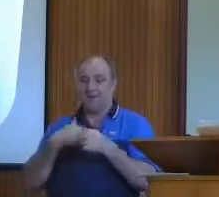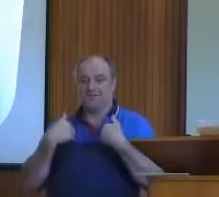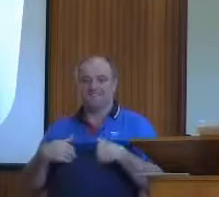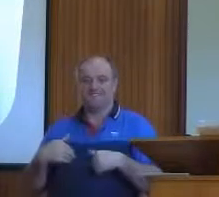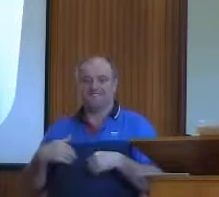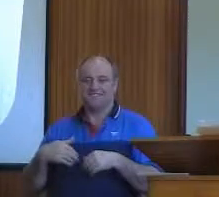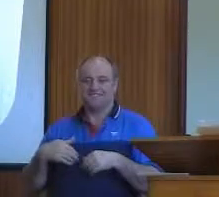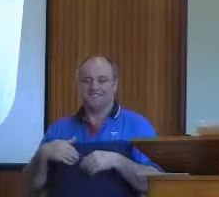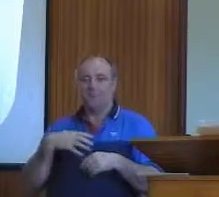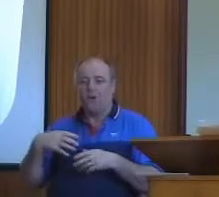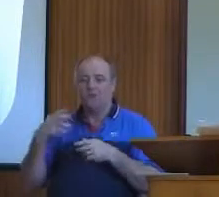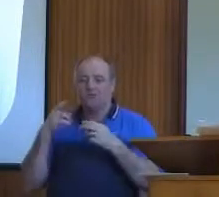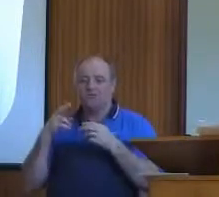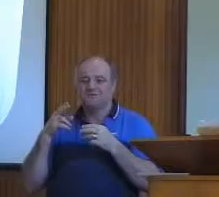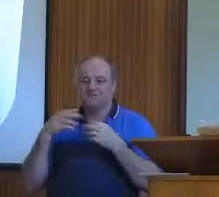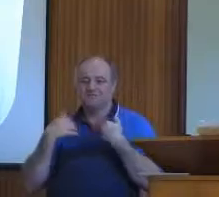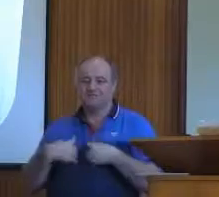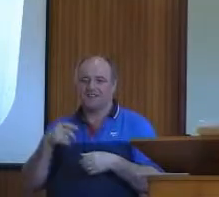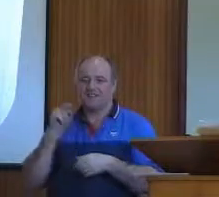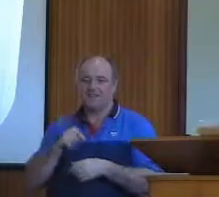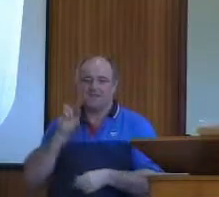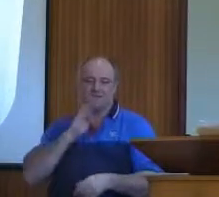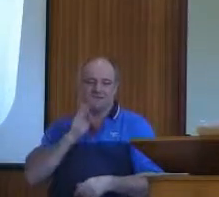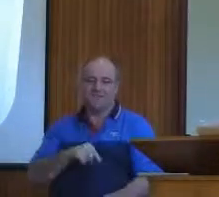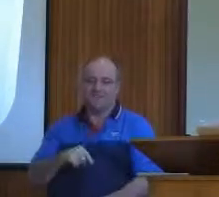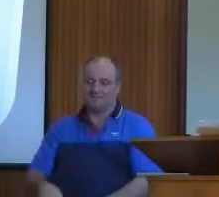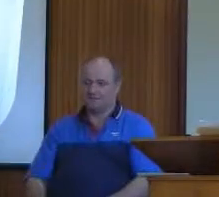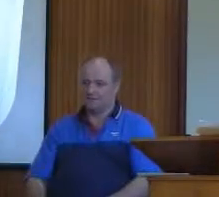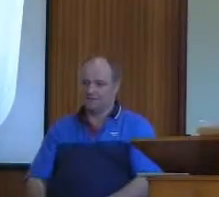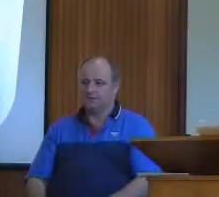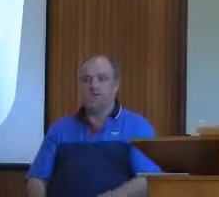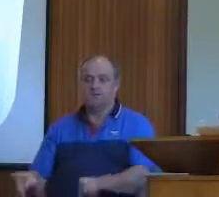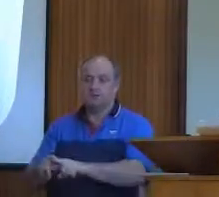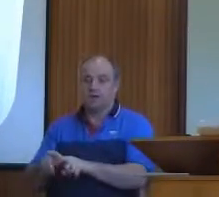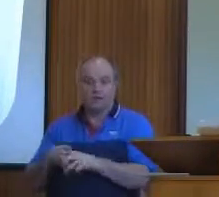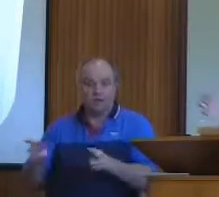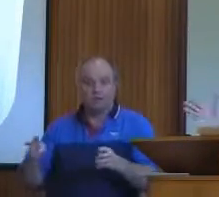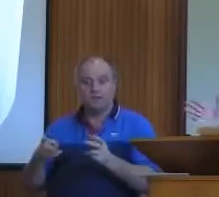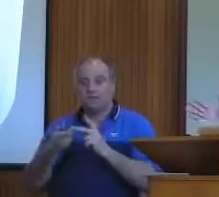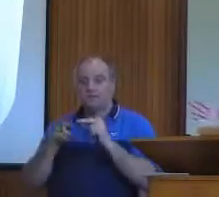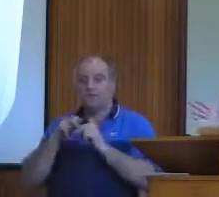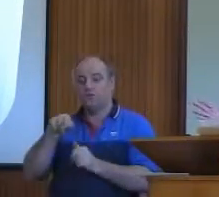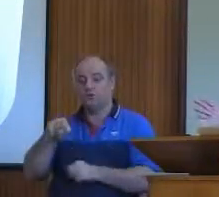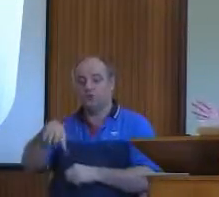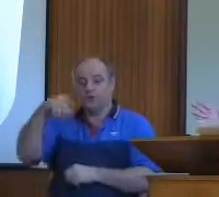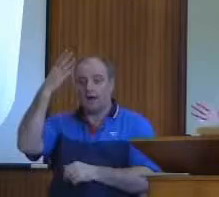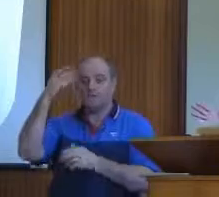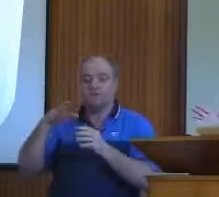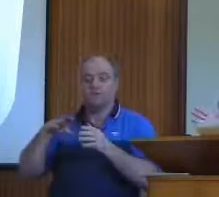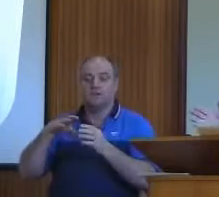trite illustration, but it's something like that in practice. The Bible teaches that every human